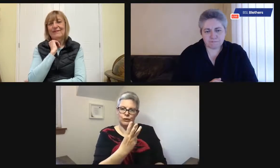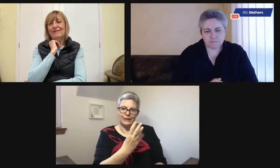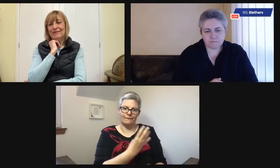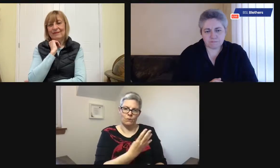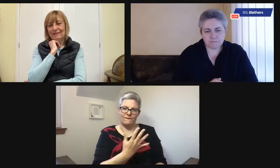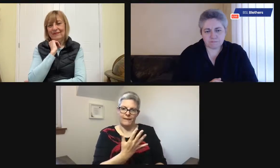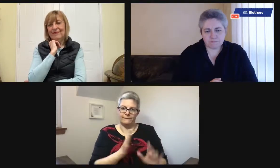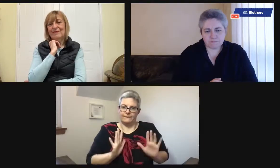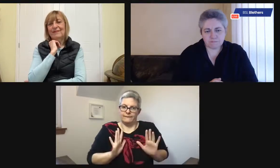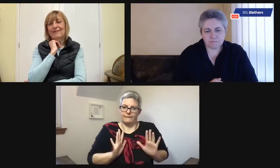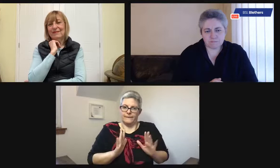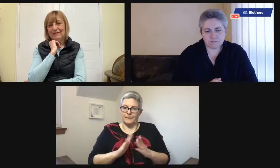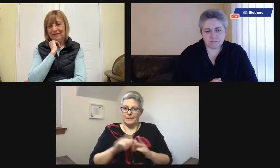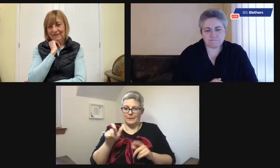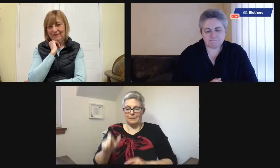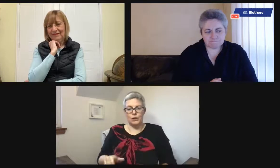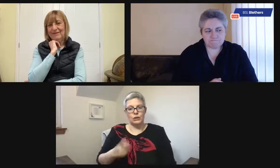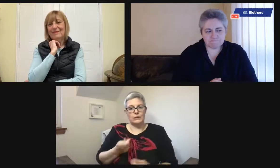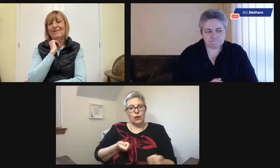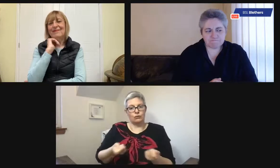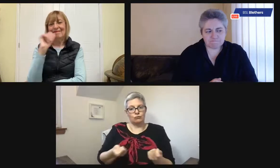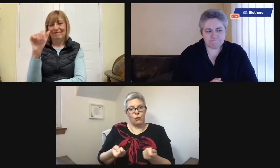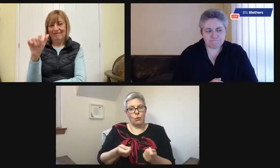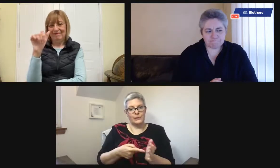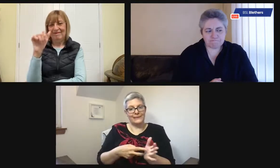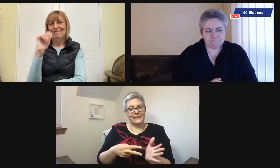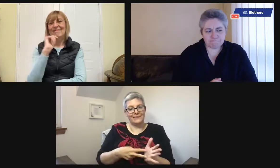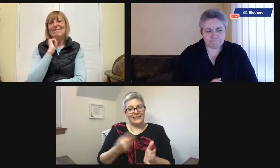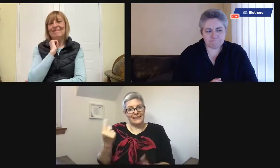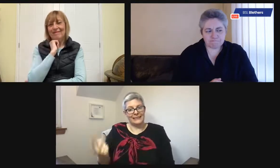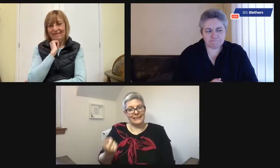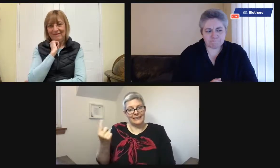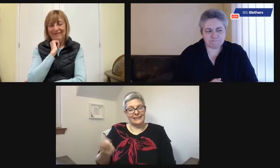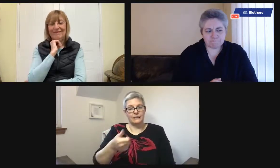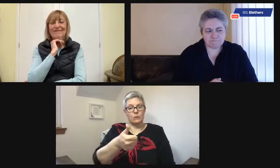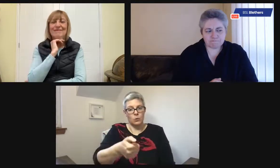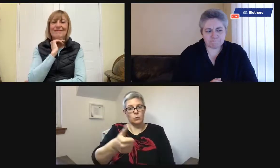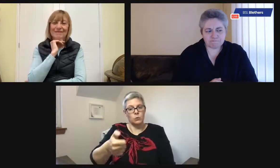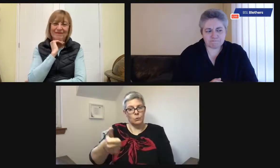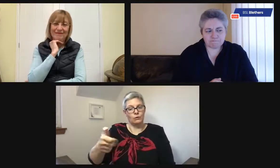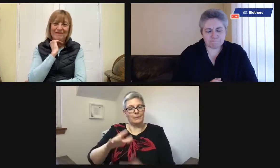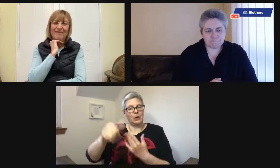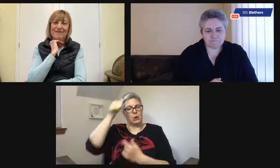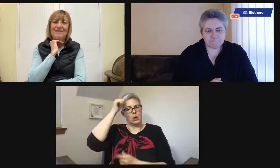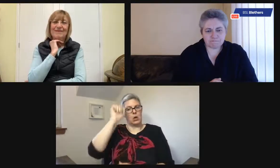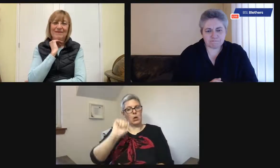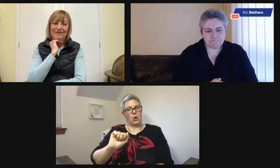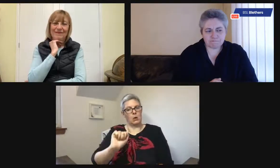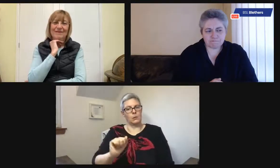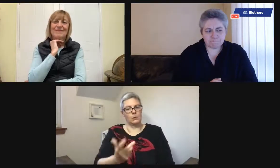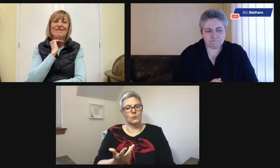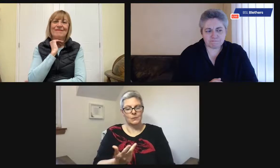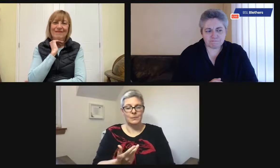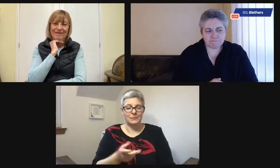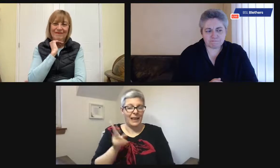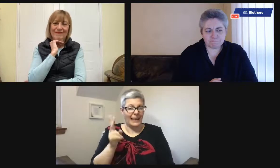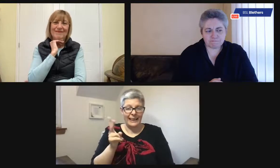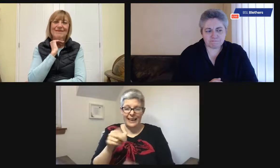eight, nine, 10, and stick with one, two, three, four, five, four, five, six, so that it's more easy for your person with dementia to